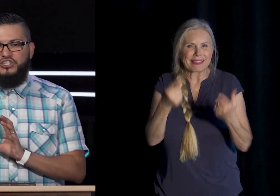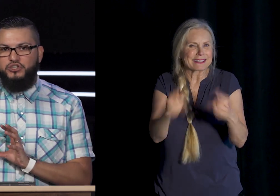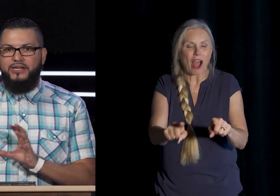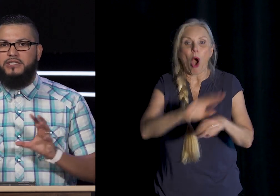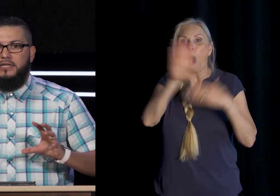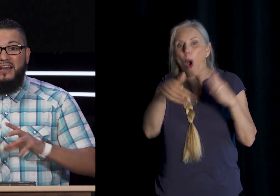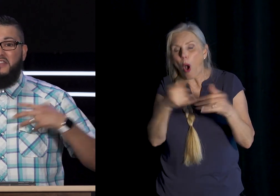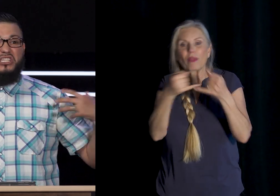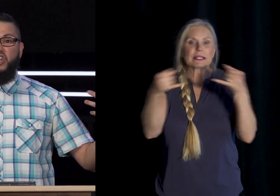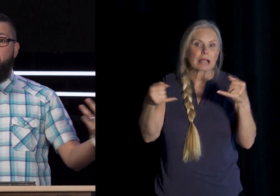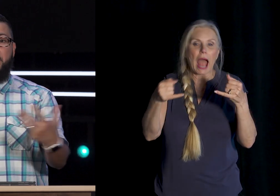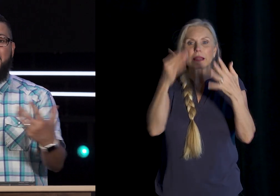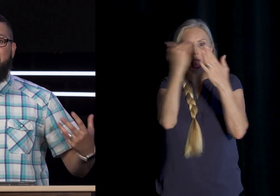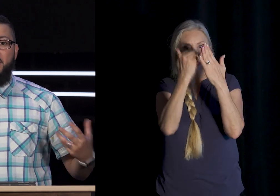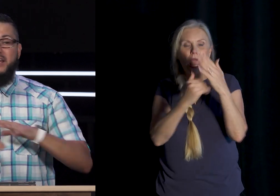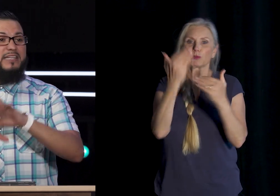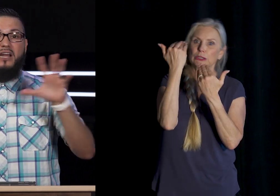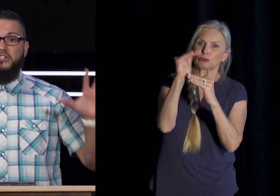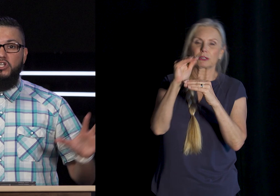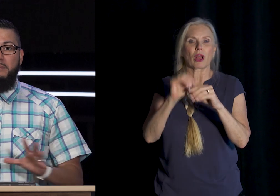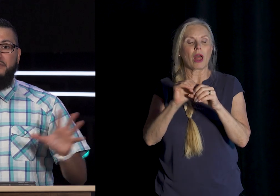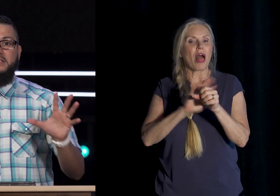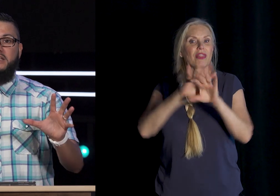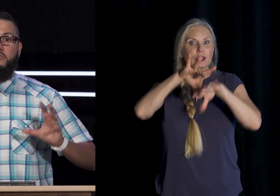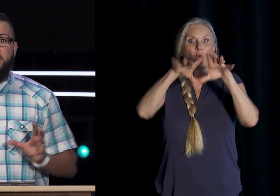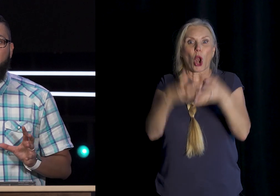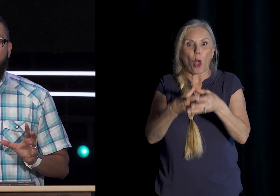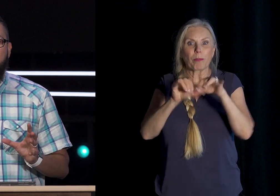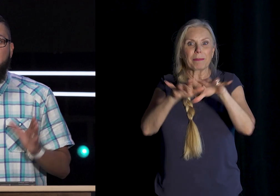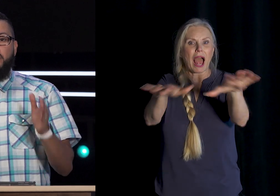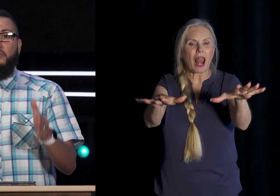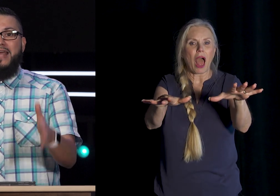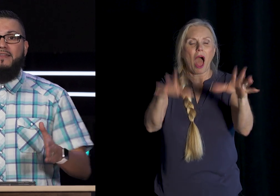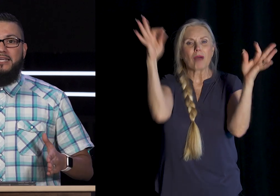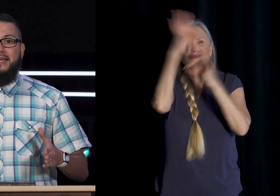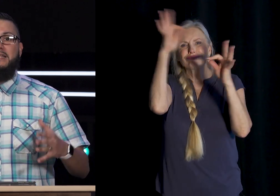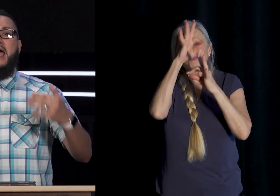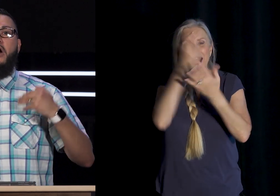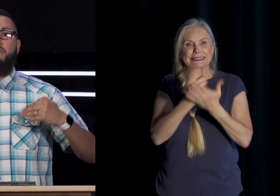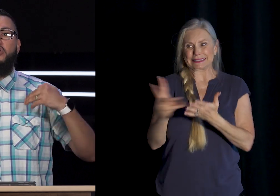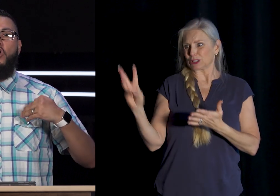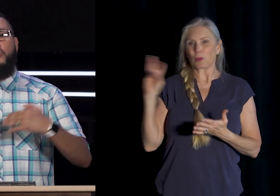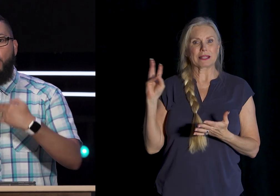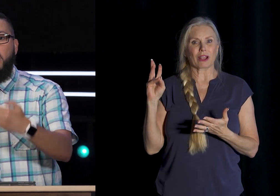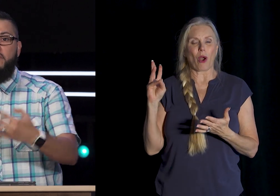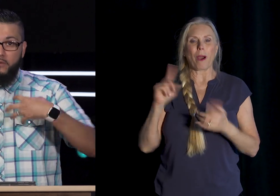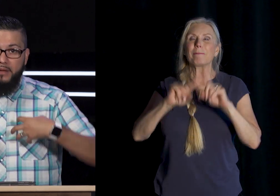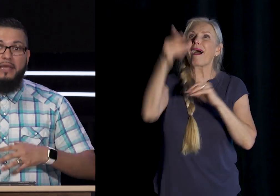Restrictions And That This Global Pandemic None Of Us Knew About This Six Weeks Ago God So The Reality Is Help Me Know Your Will For Me